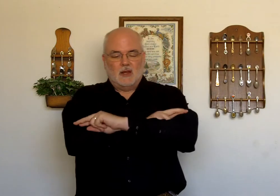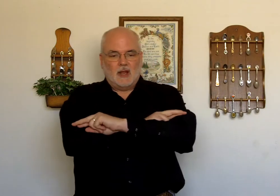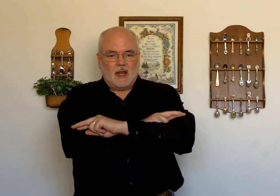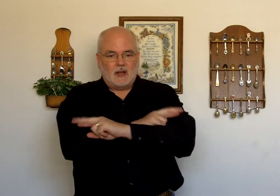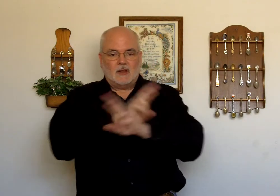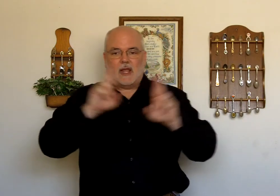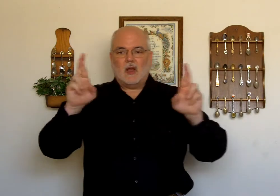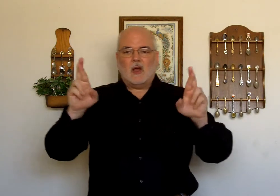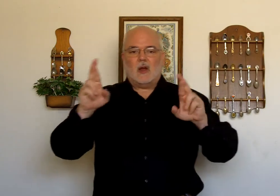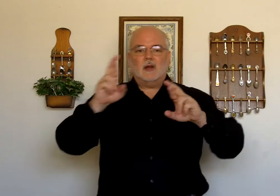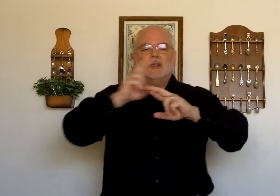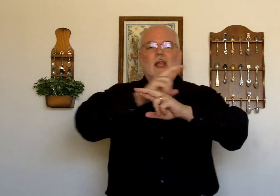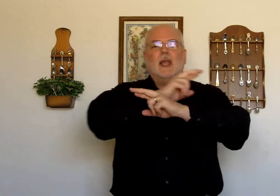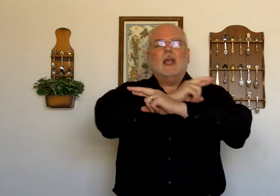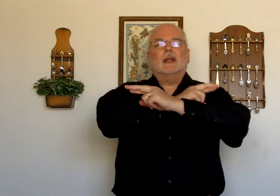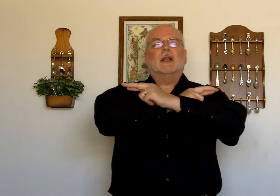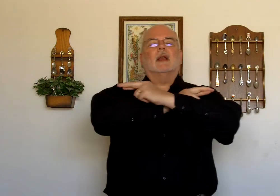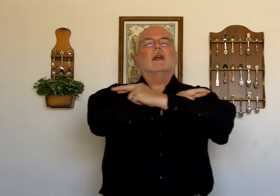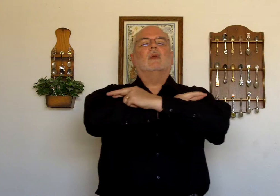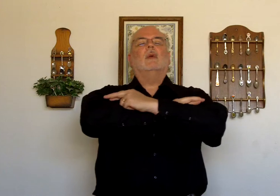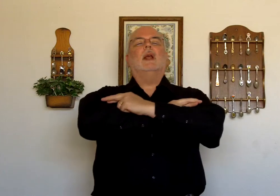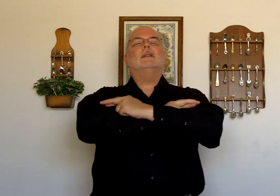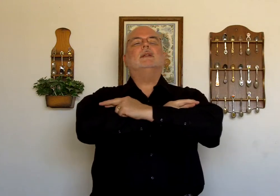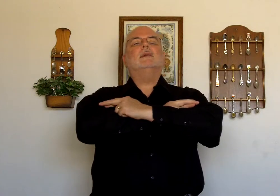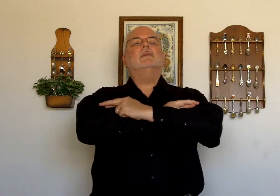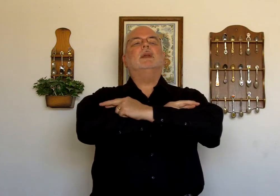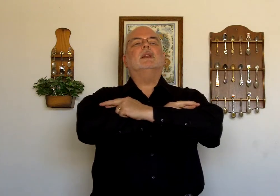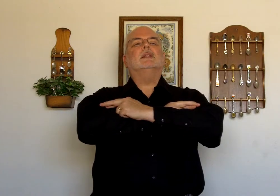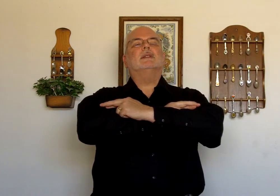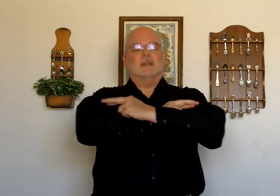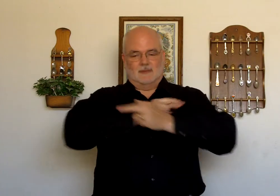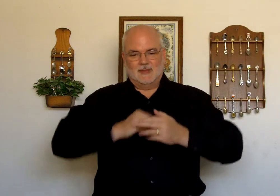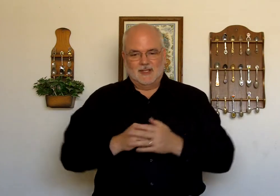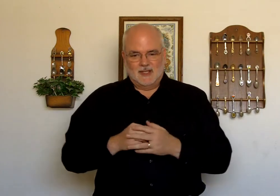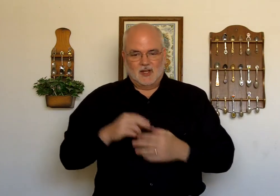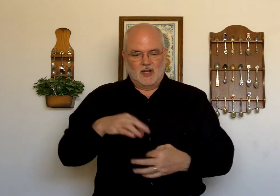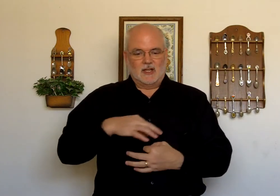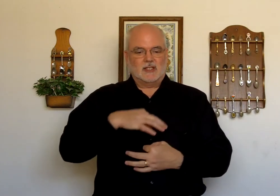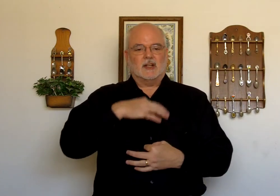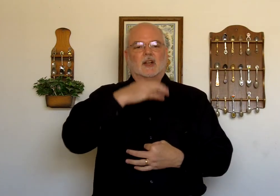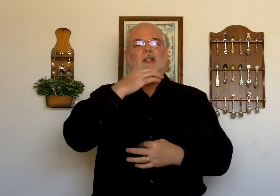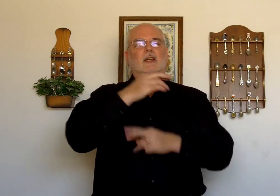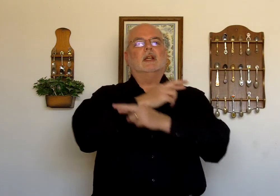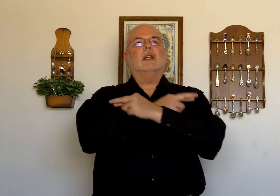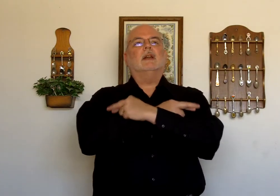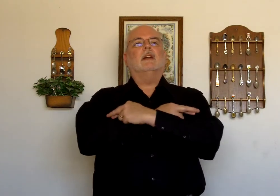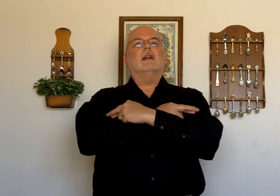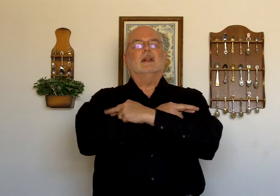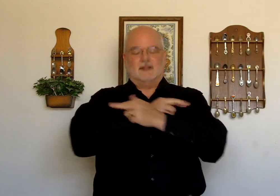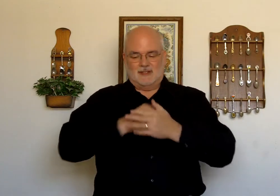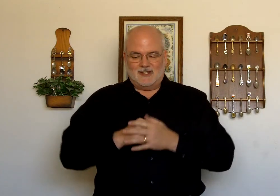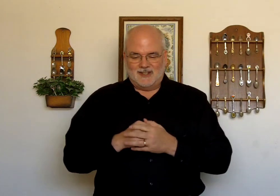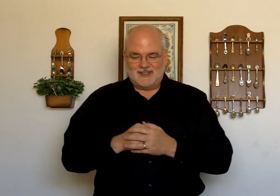And you take R's. And it's like. Rest in peace. You can consider a little lily here. All right.